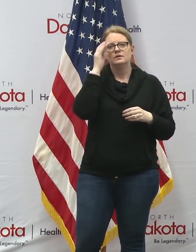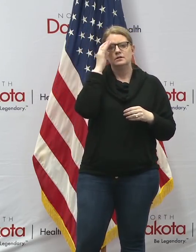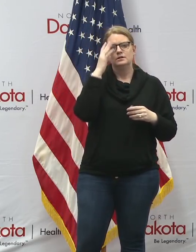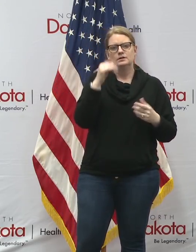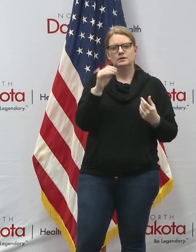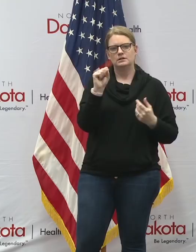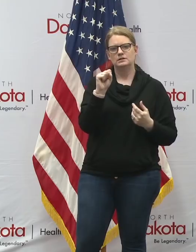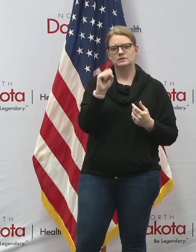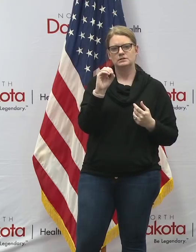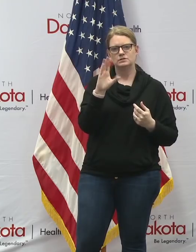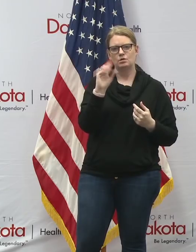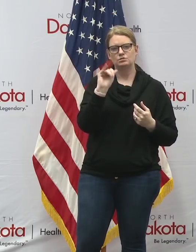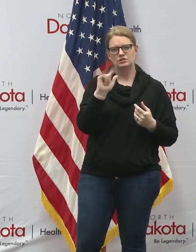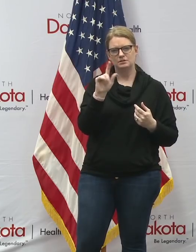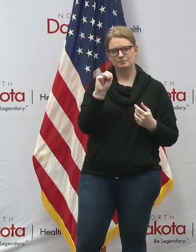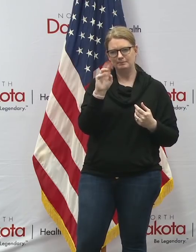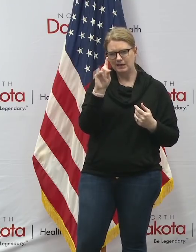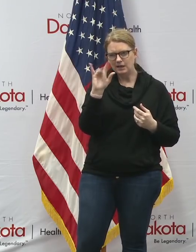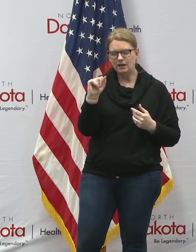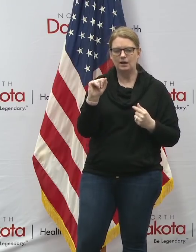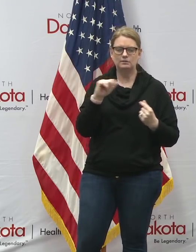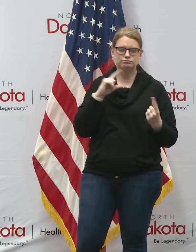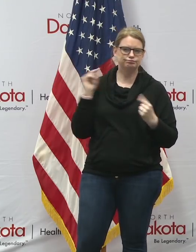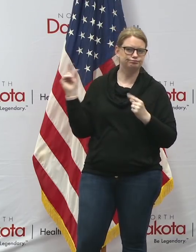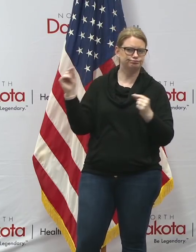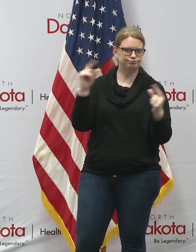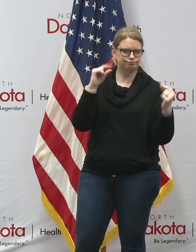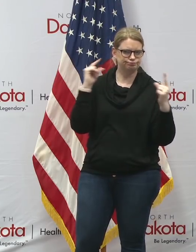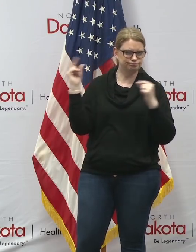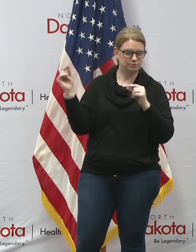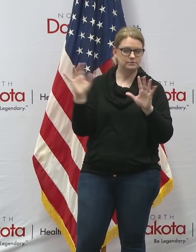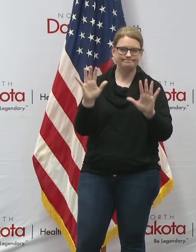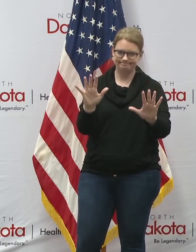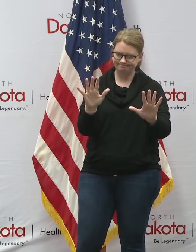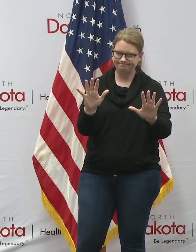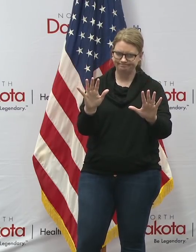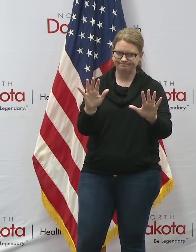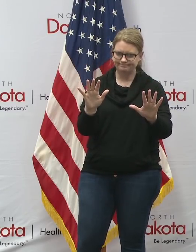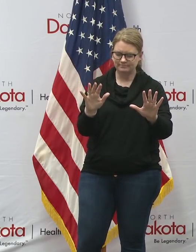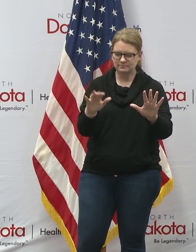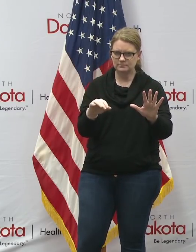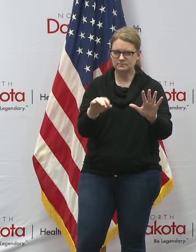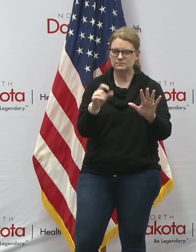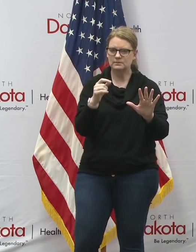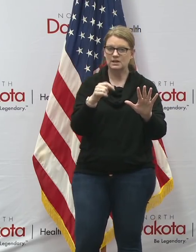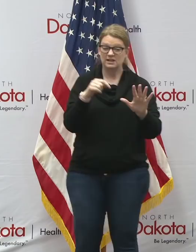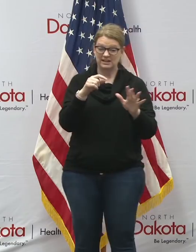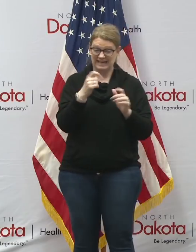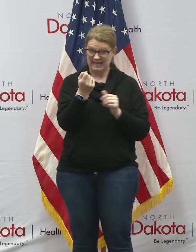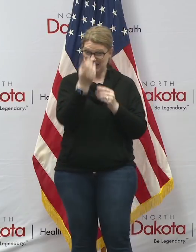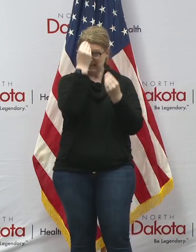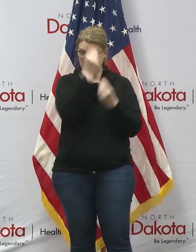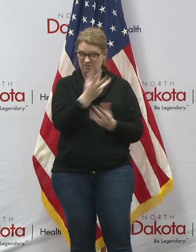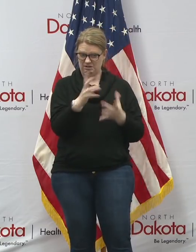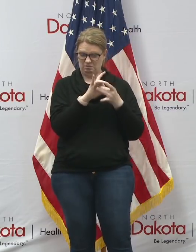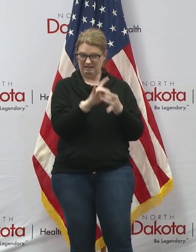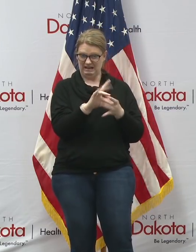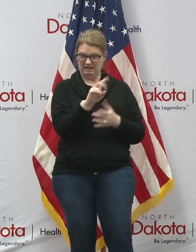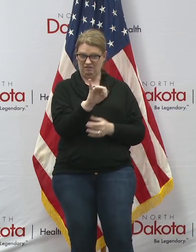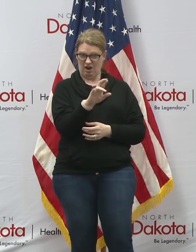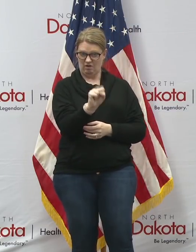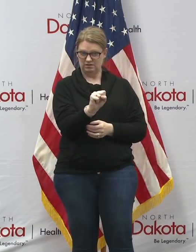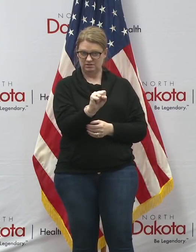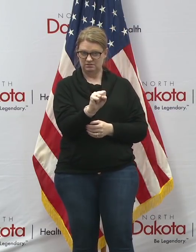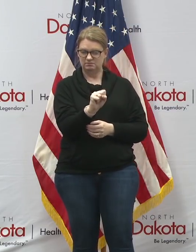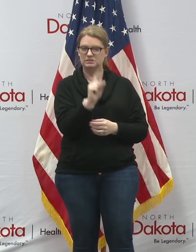going on social media we've asked people to be very clear about particularly with information related to the virus to make sure that they're getting